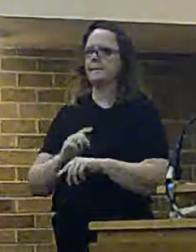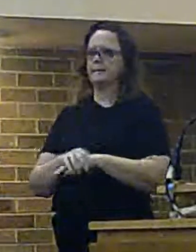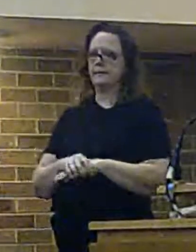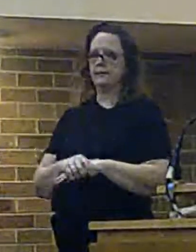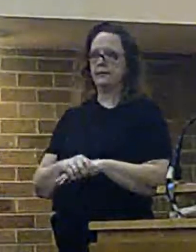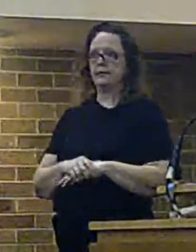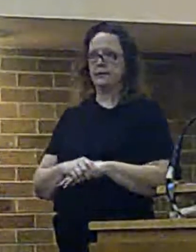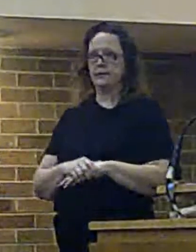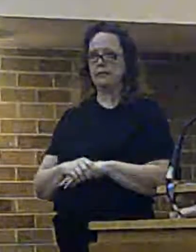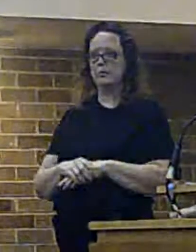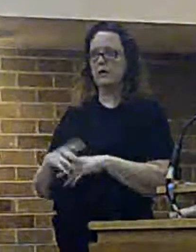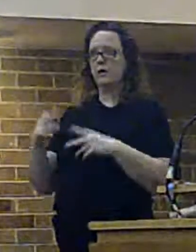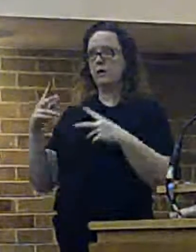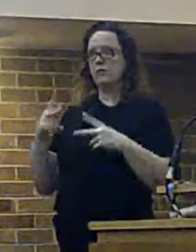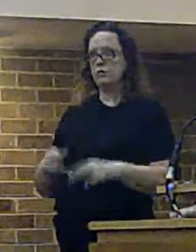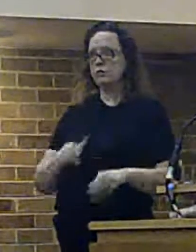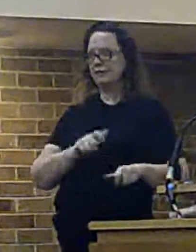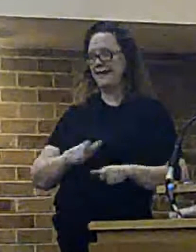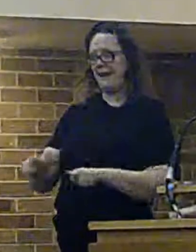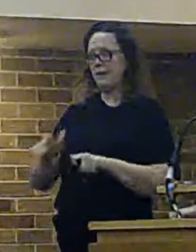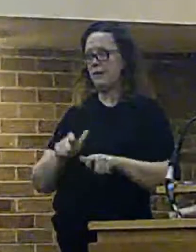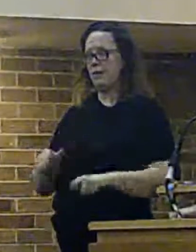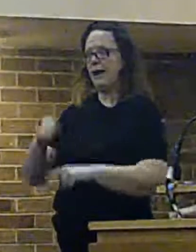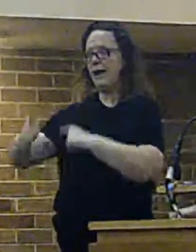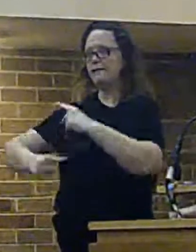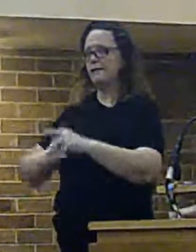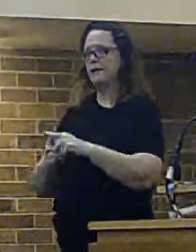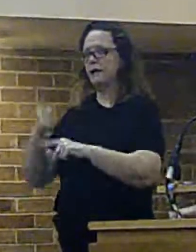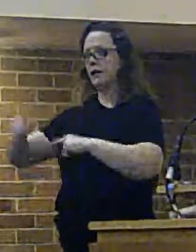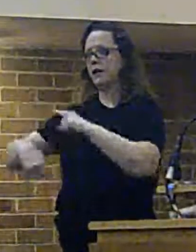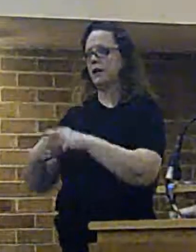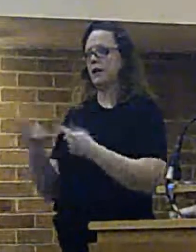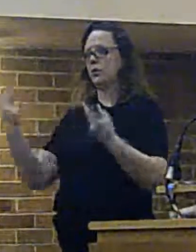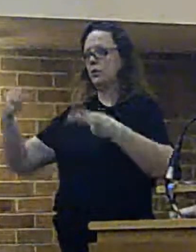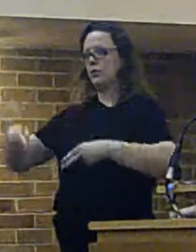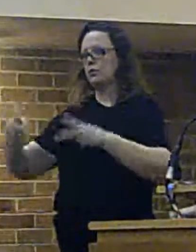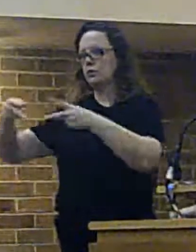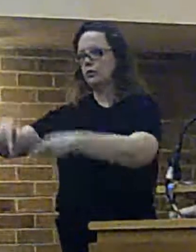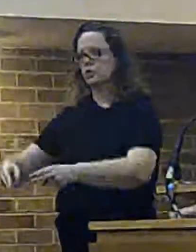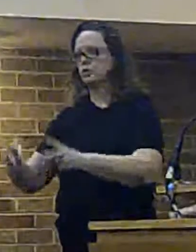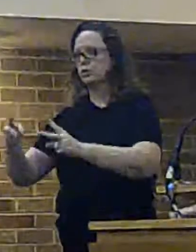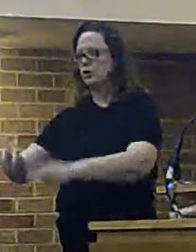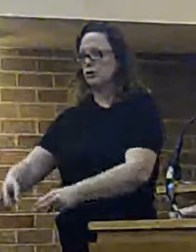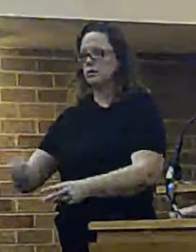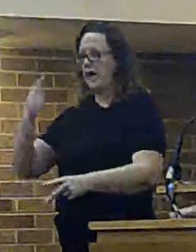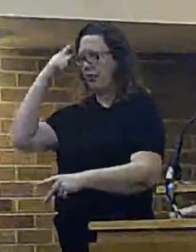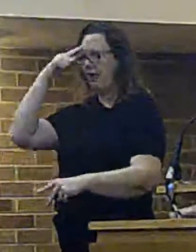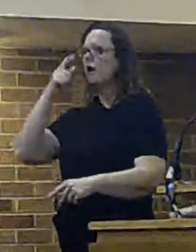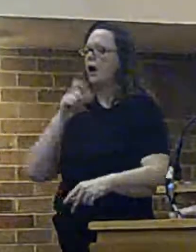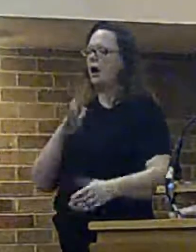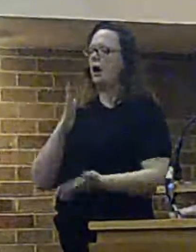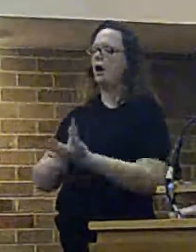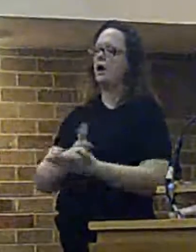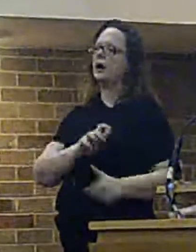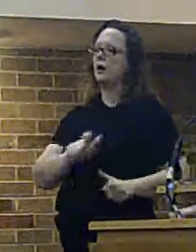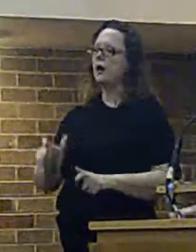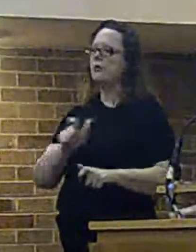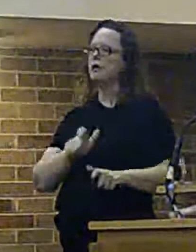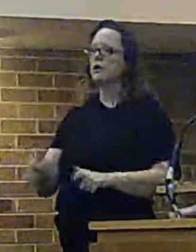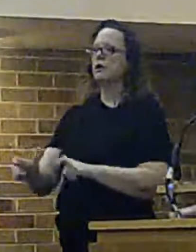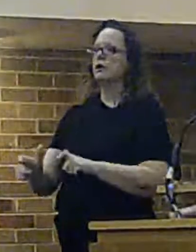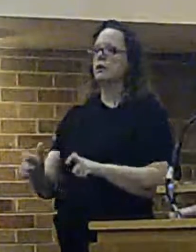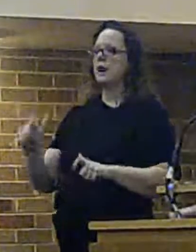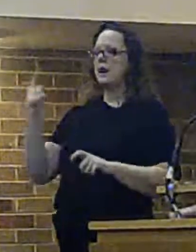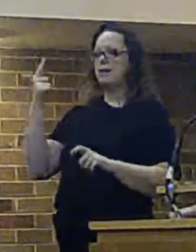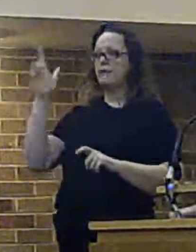cuts continue as they have, and there is nothing at all to suggest that they won't, then more outright closures in